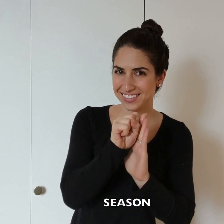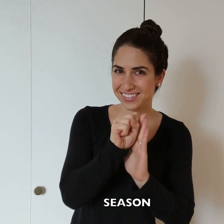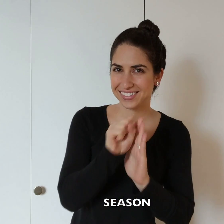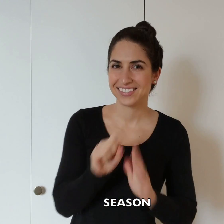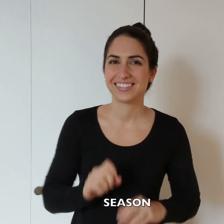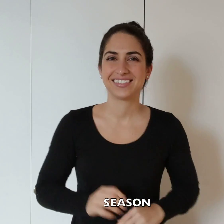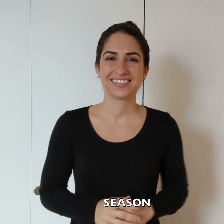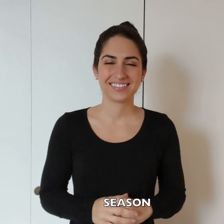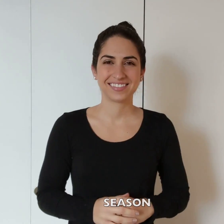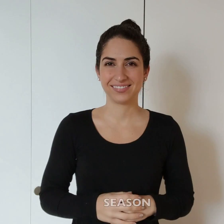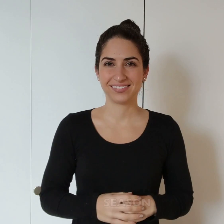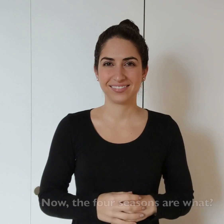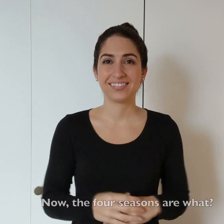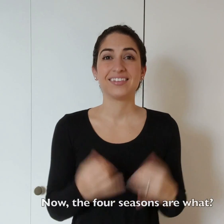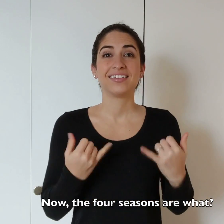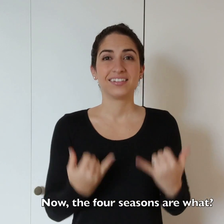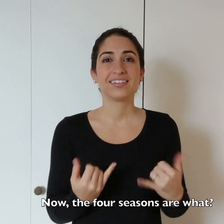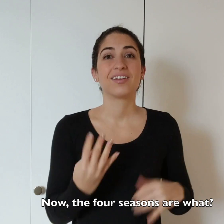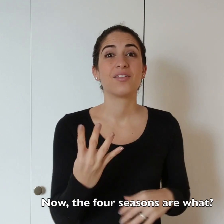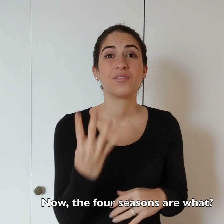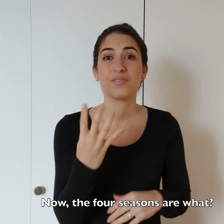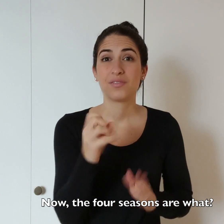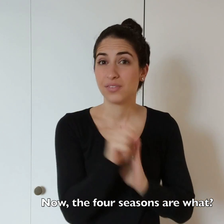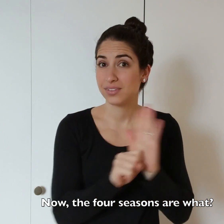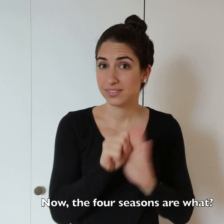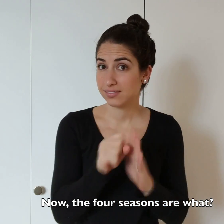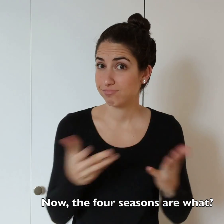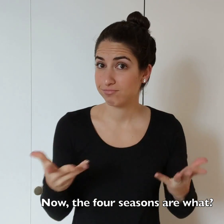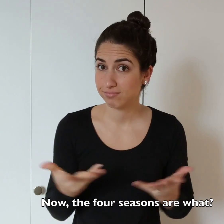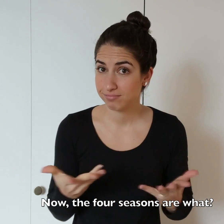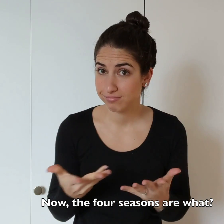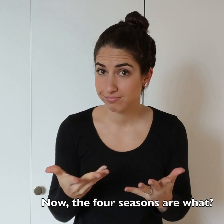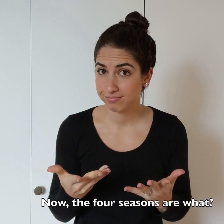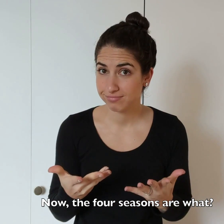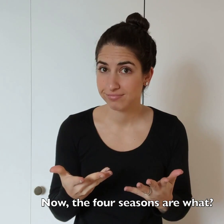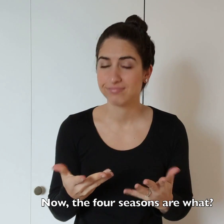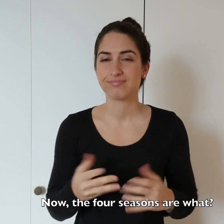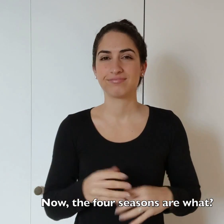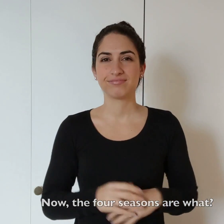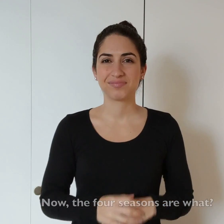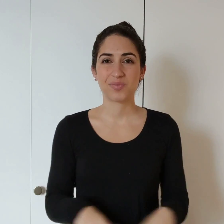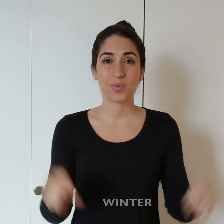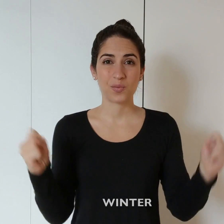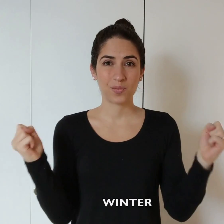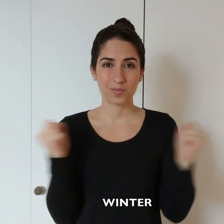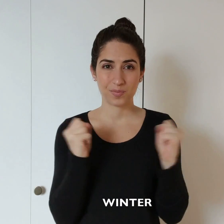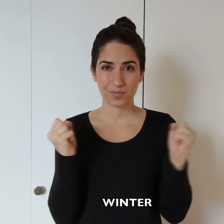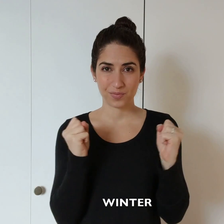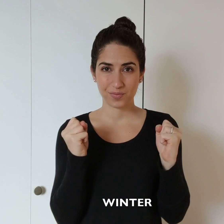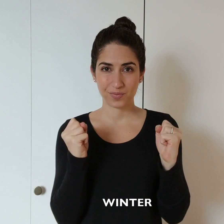That's SEASON. Now, the four seasons are what? WINTER.